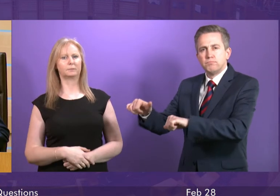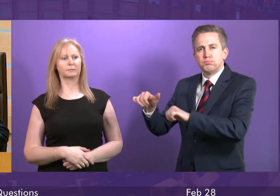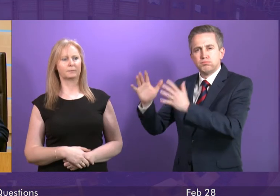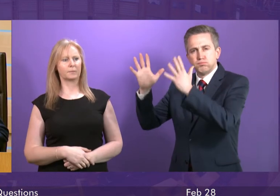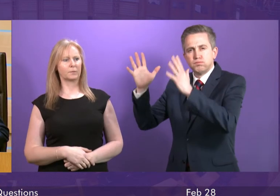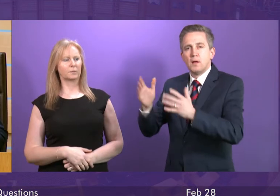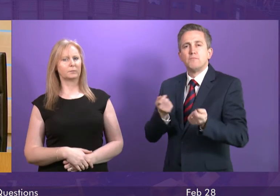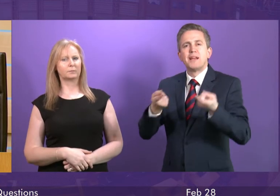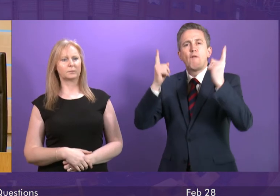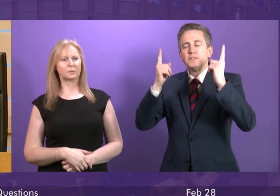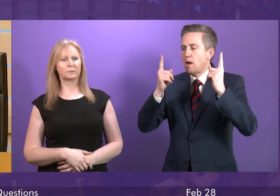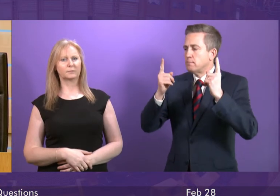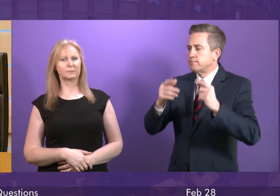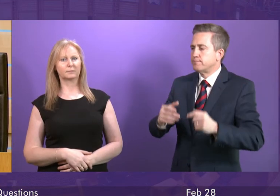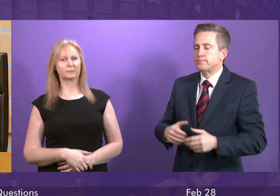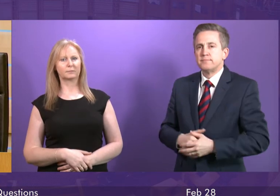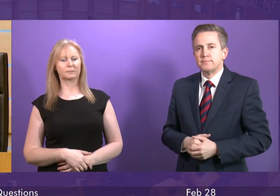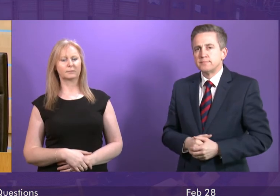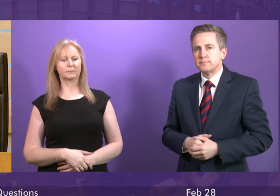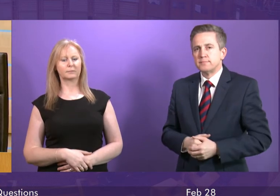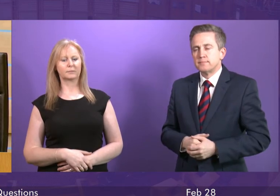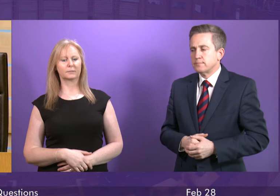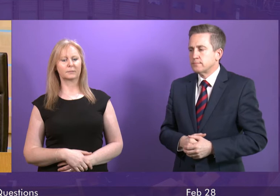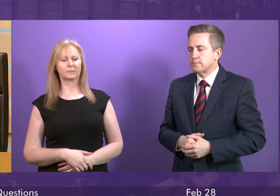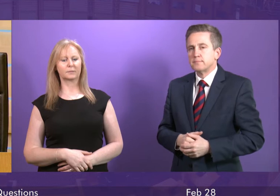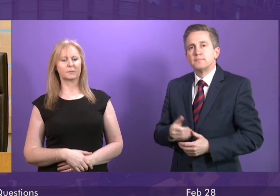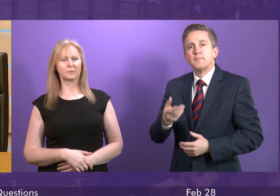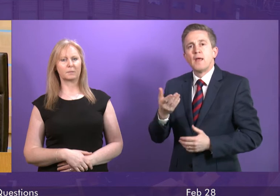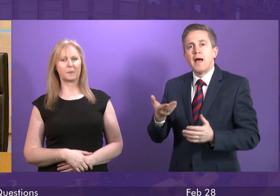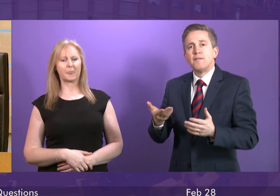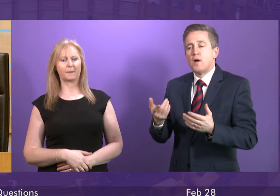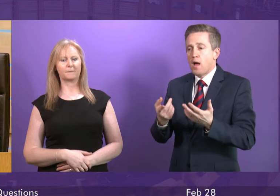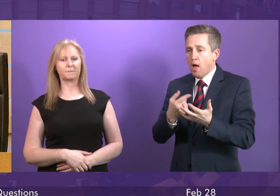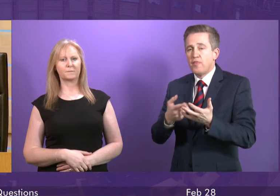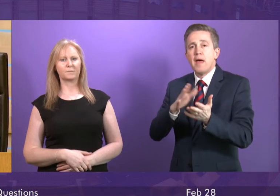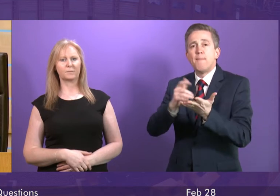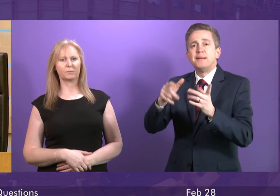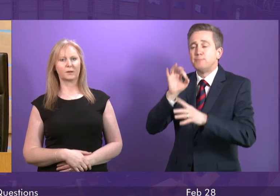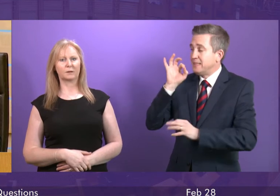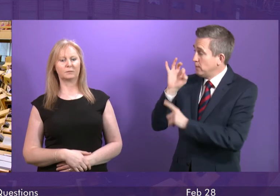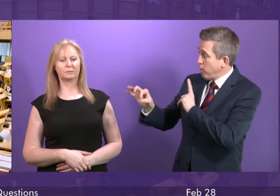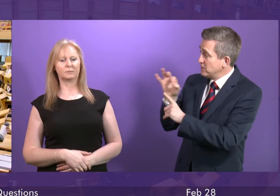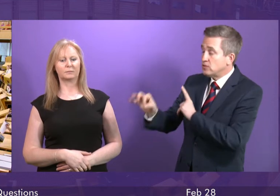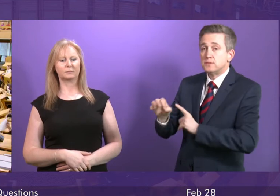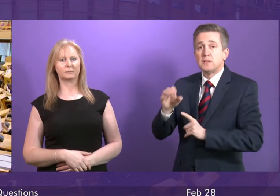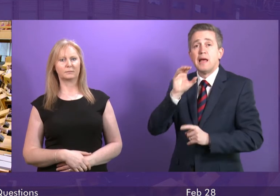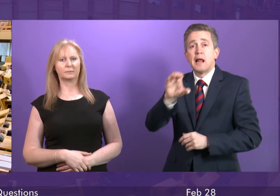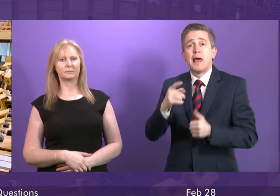Thank you. We have a few constituency supplementary questions. The first from Claire Adamson. Thank you, Presiding Officer.